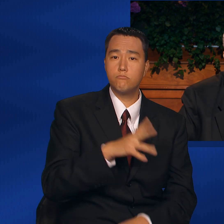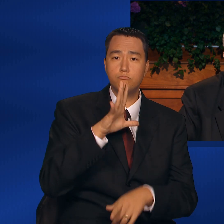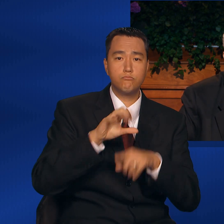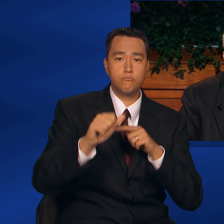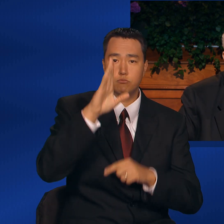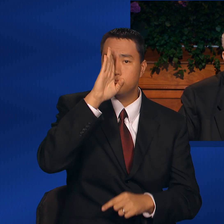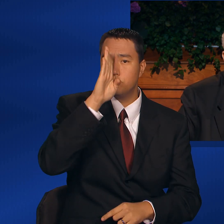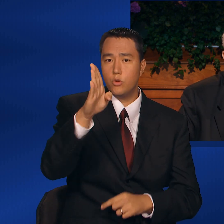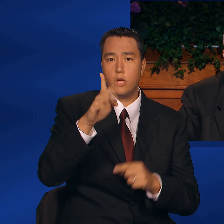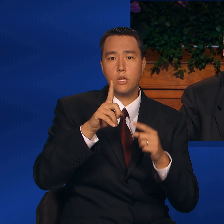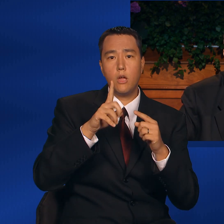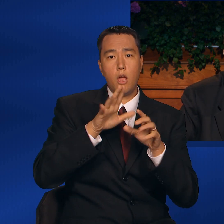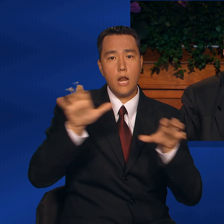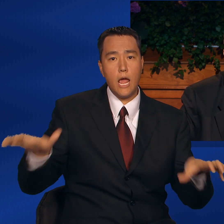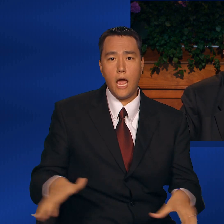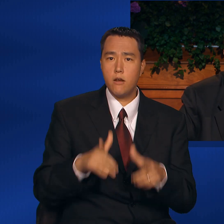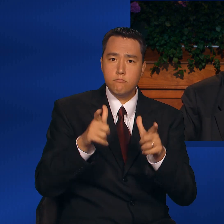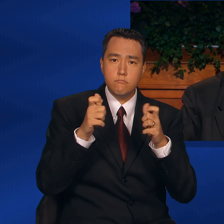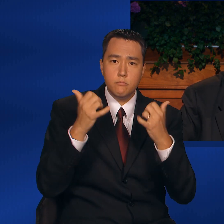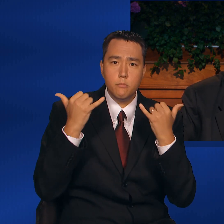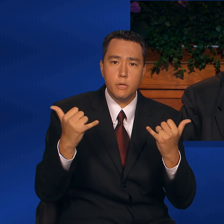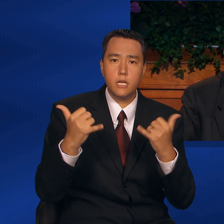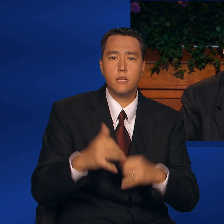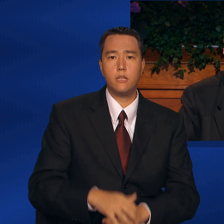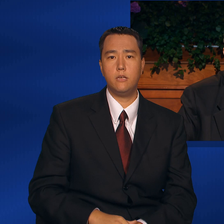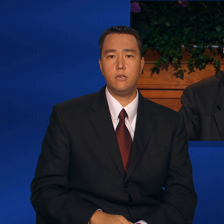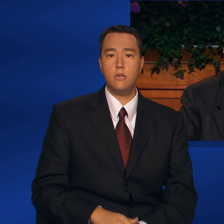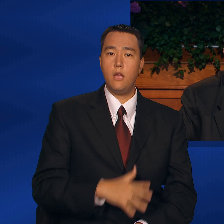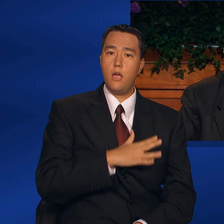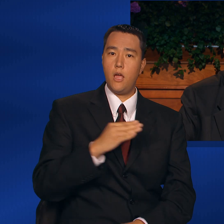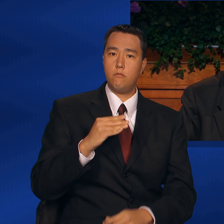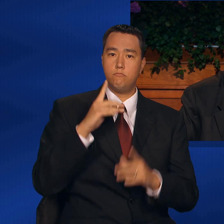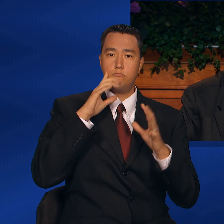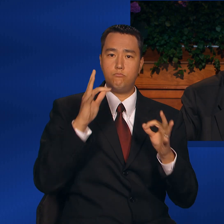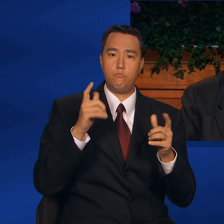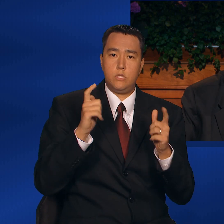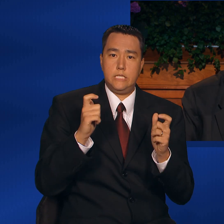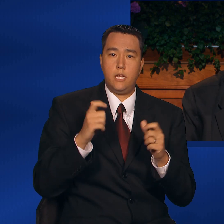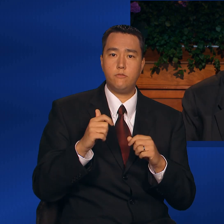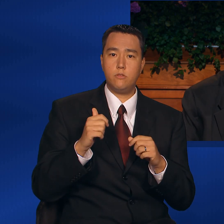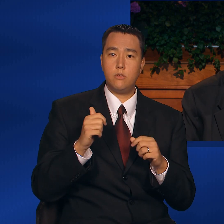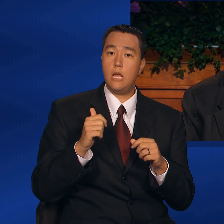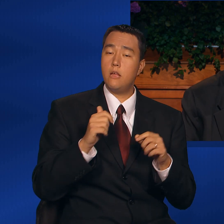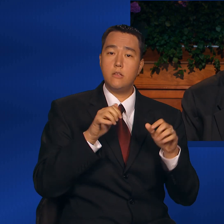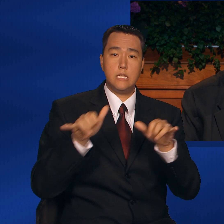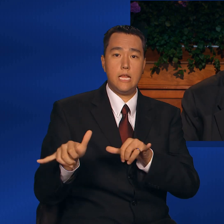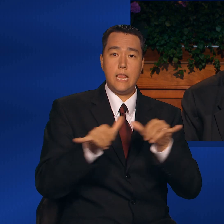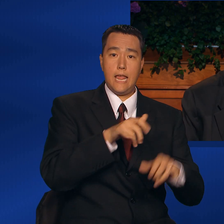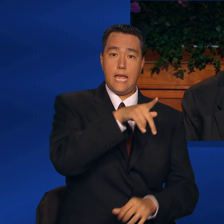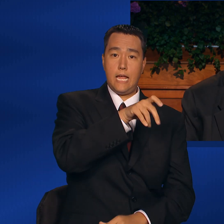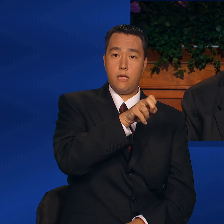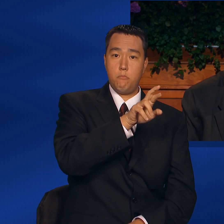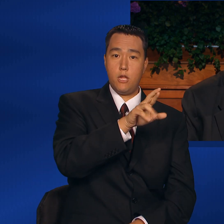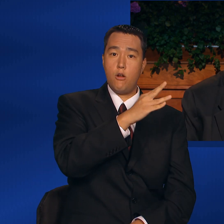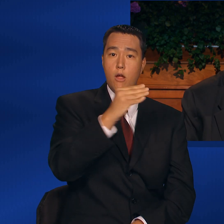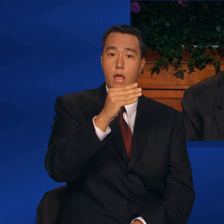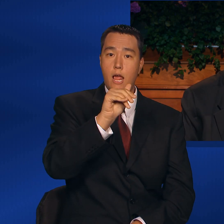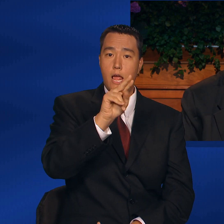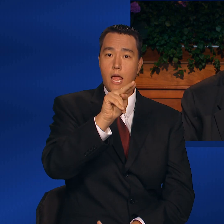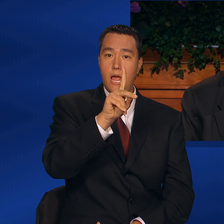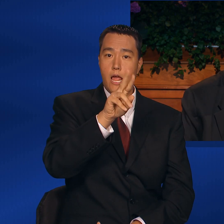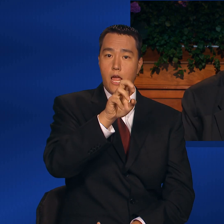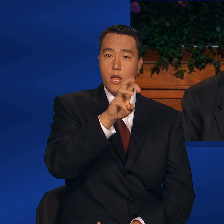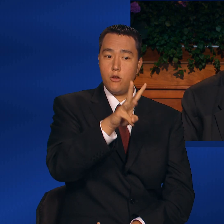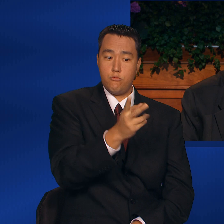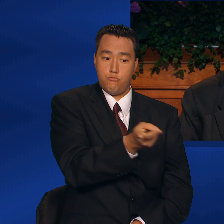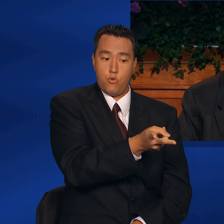and act immediately and decisively, just as Peter and Andrew did. They